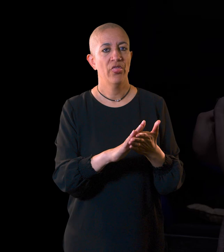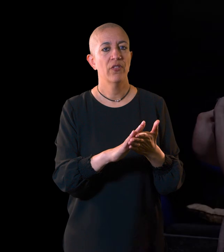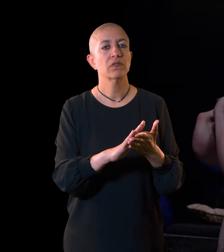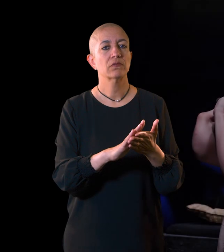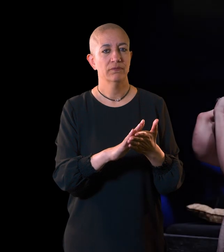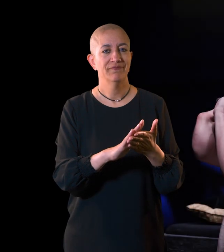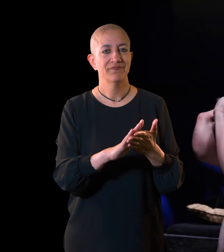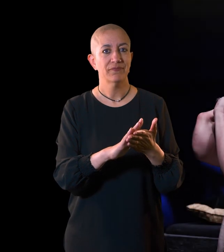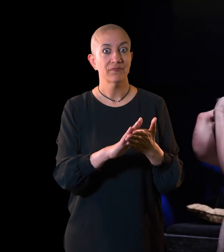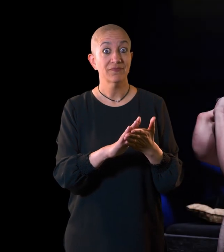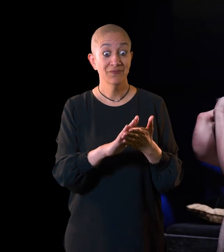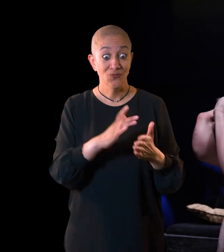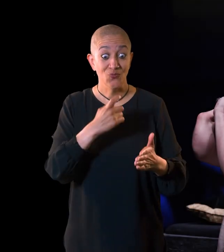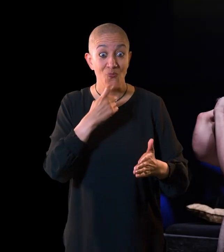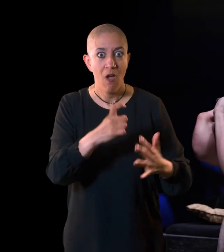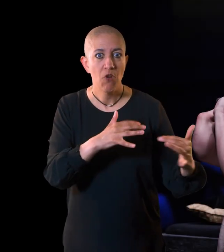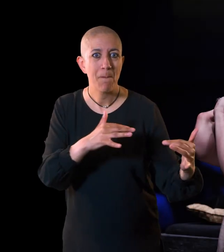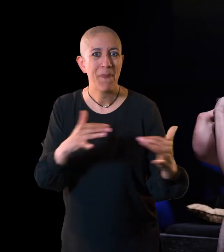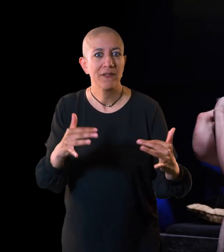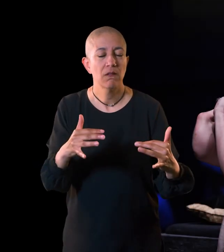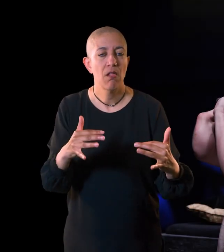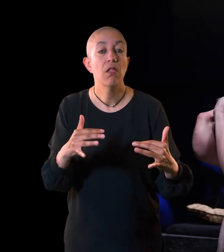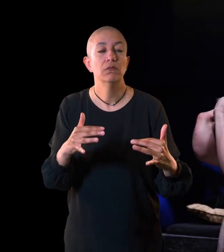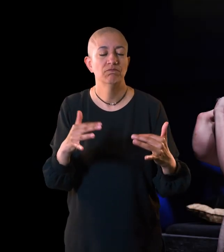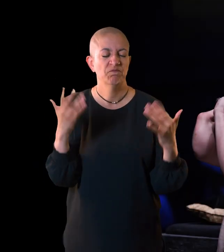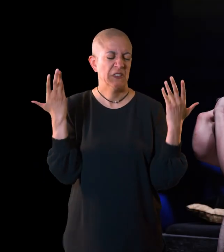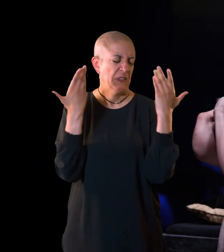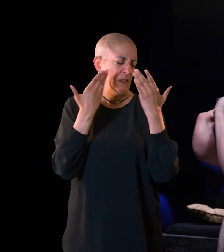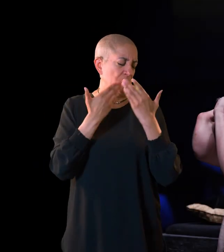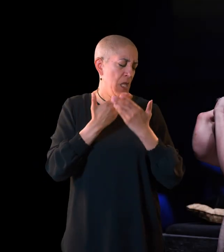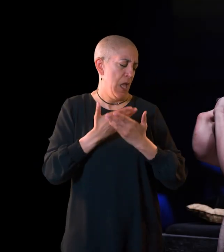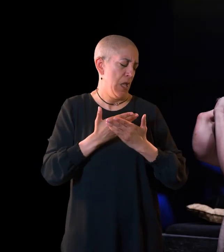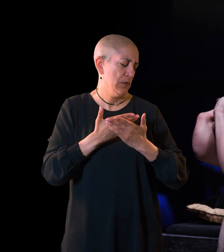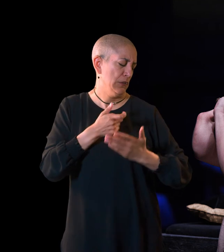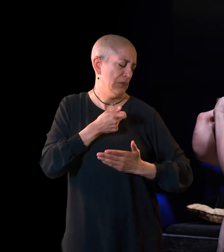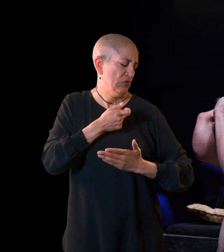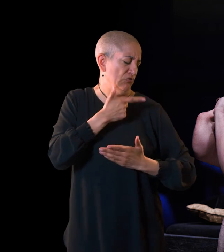The night before the battle, the ghosts of the people Richard has had murdered appear to him in a dream.